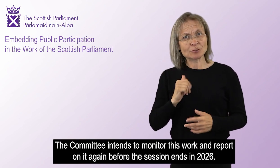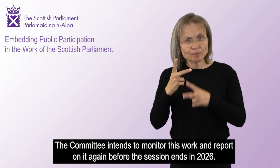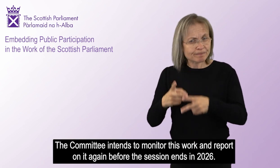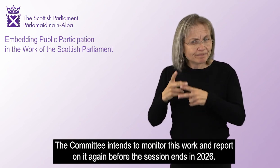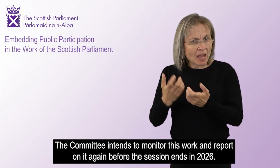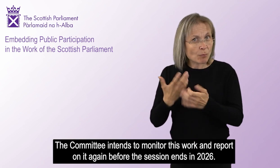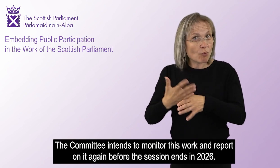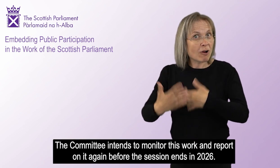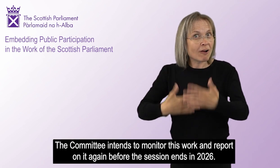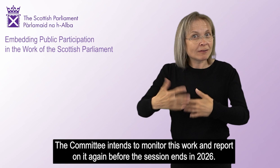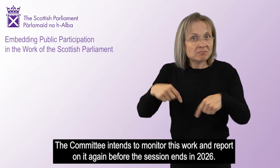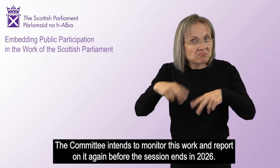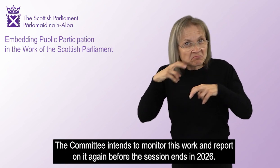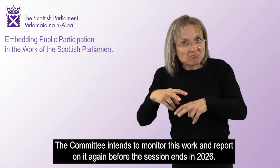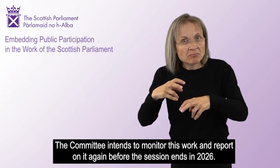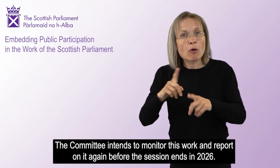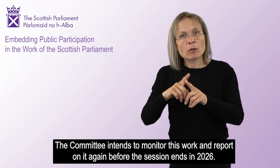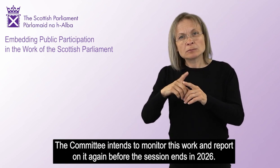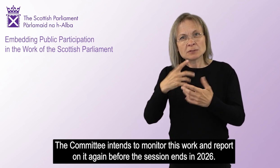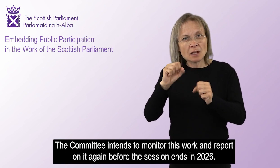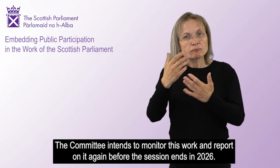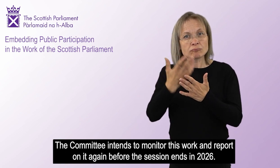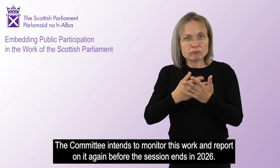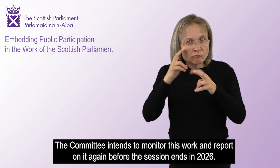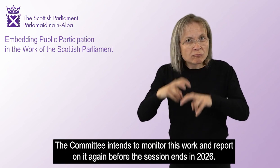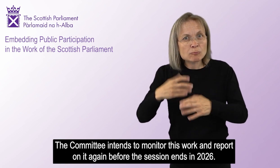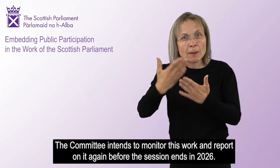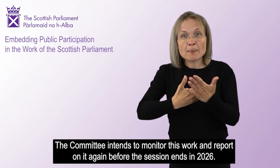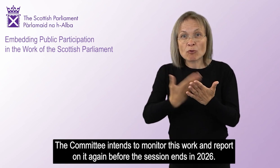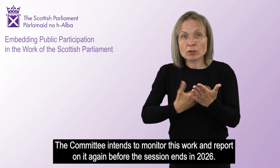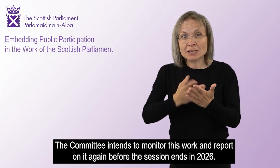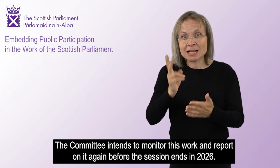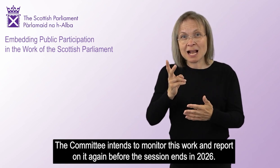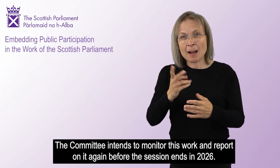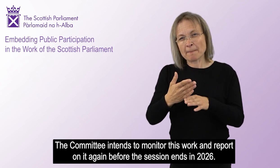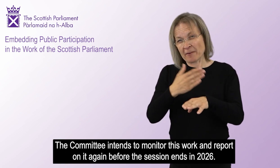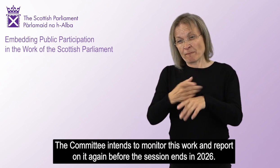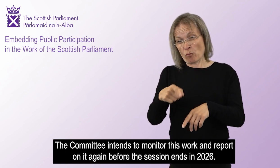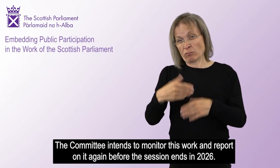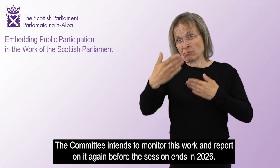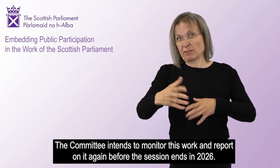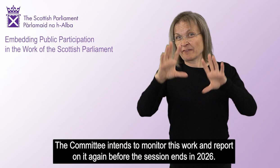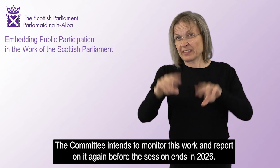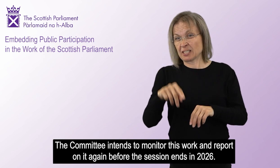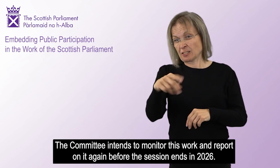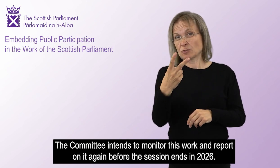The committee intends to monitor this work and report on it again before the session ends in 2026. notfit. changes